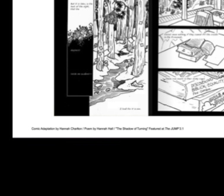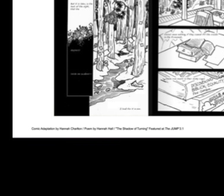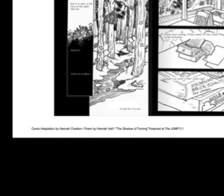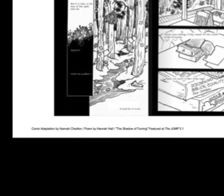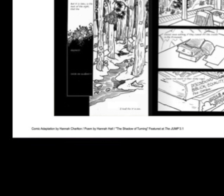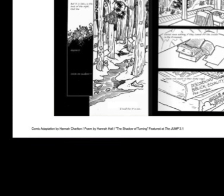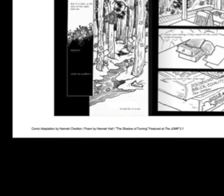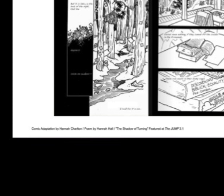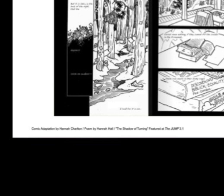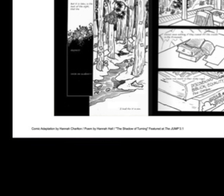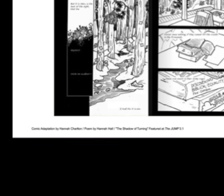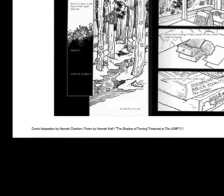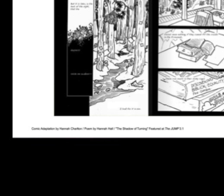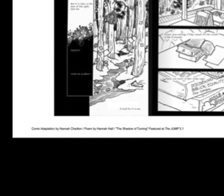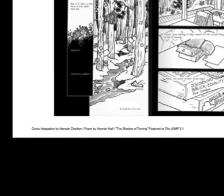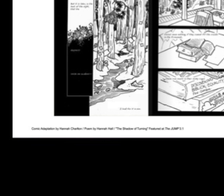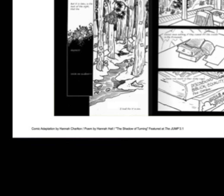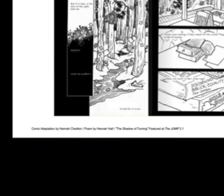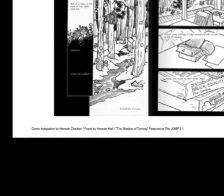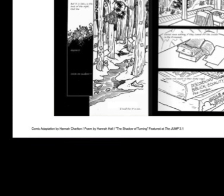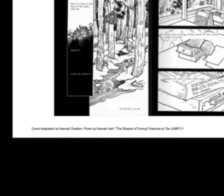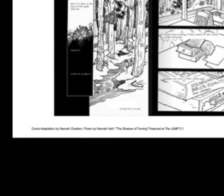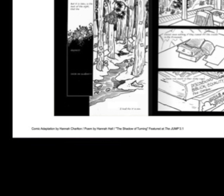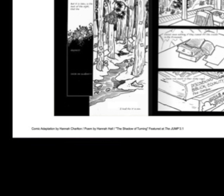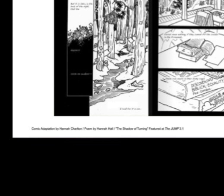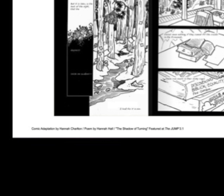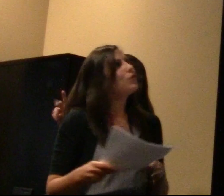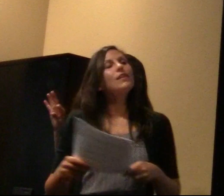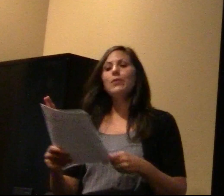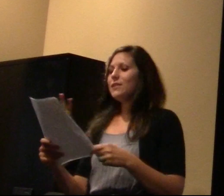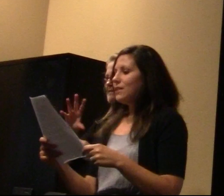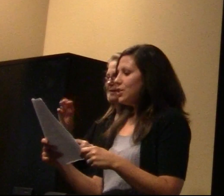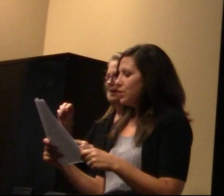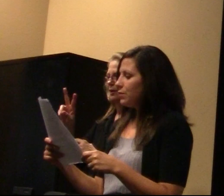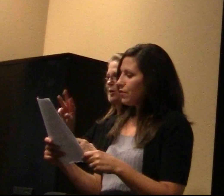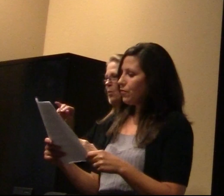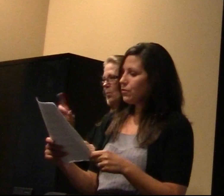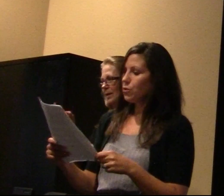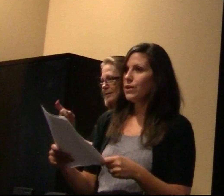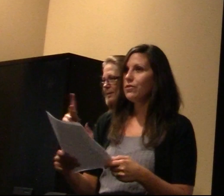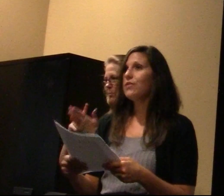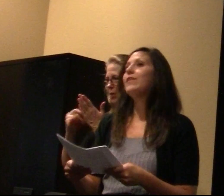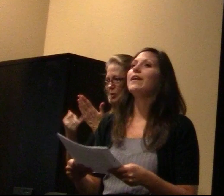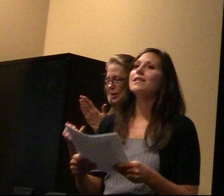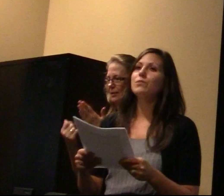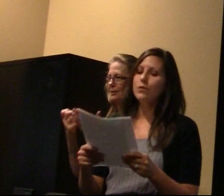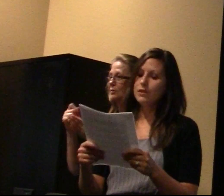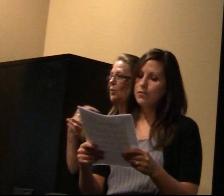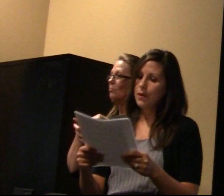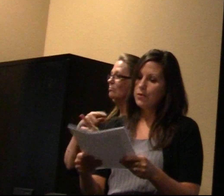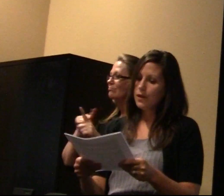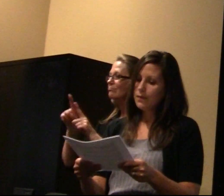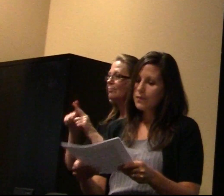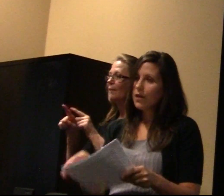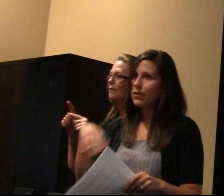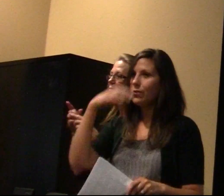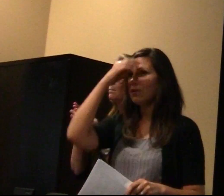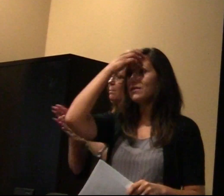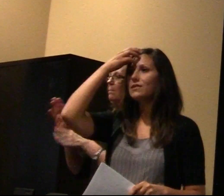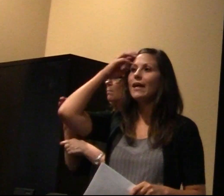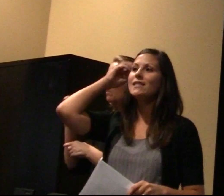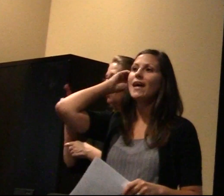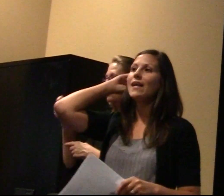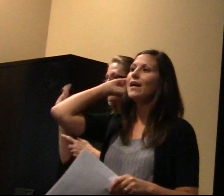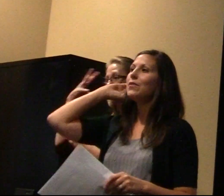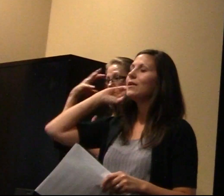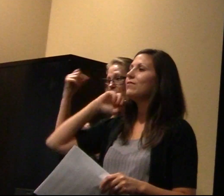appears in the journal as a PDF and also as a Wix project. So throughout the presentation, we've toured through the various modes of memory, and we